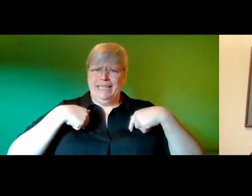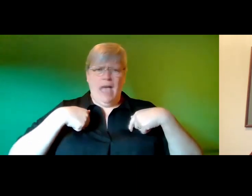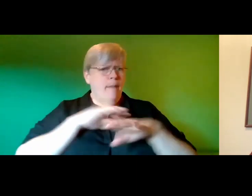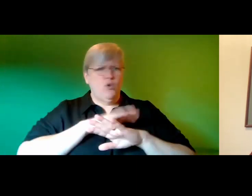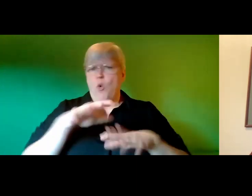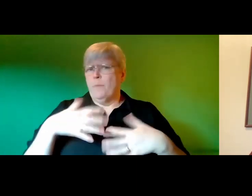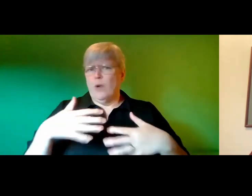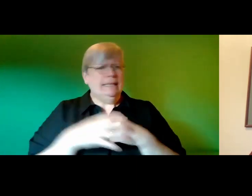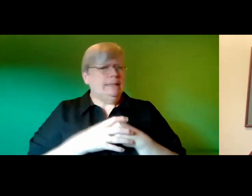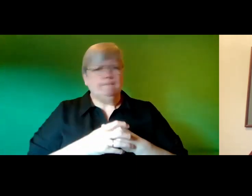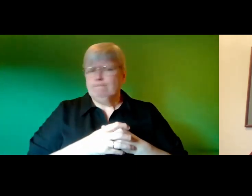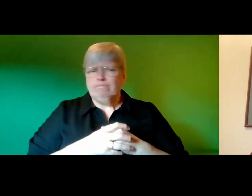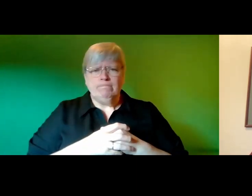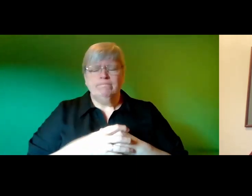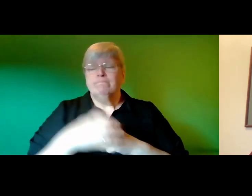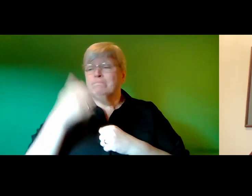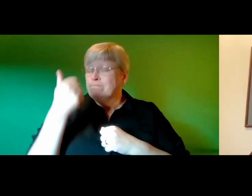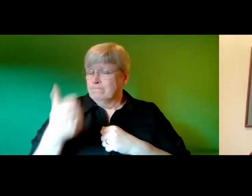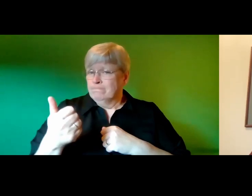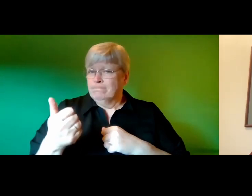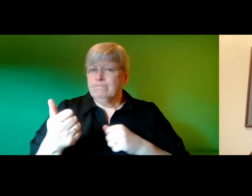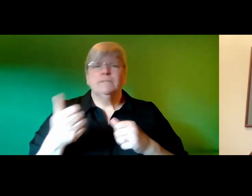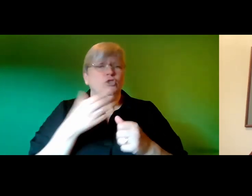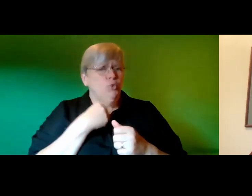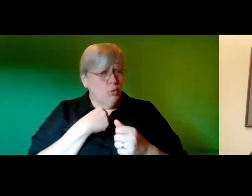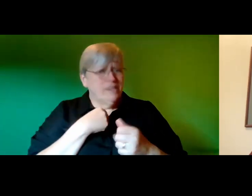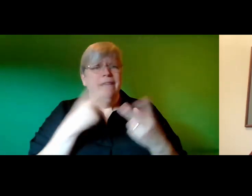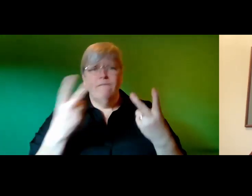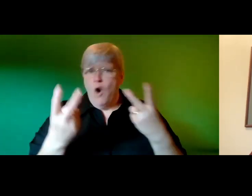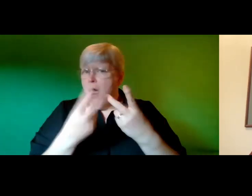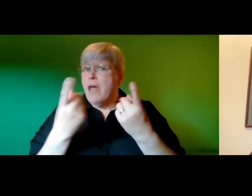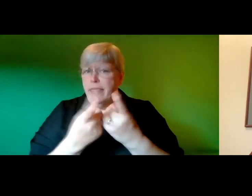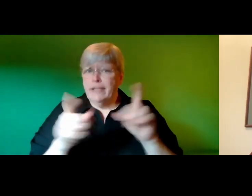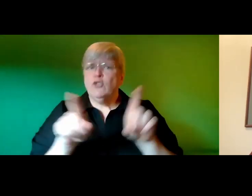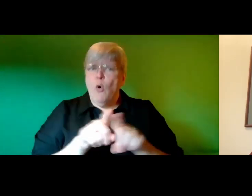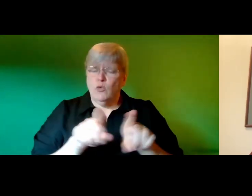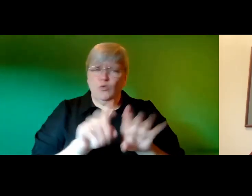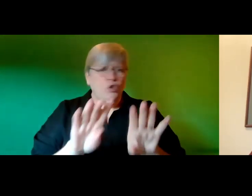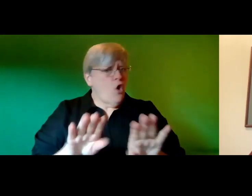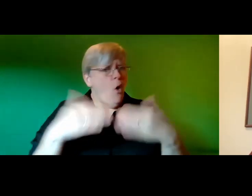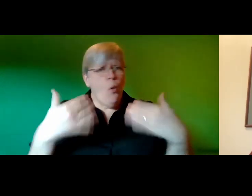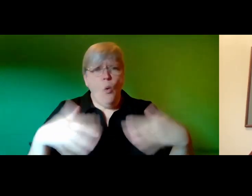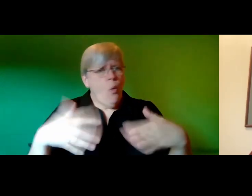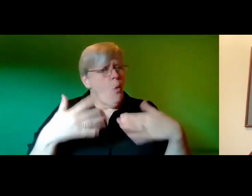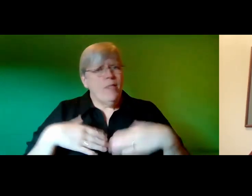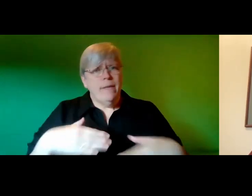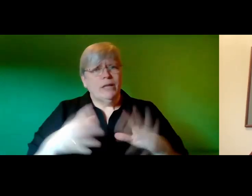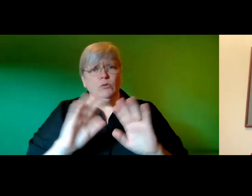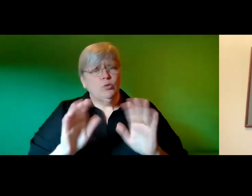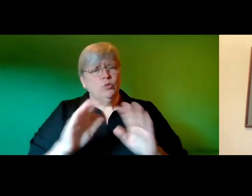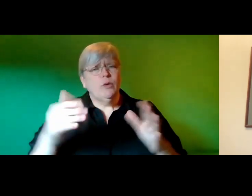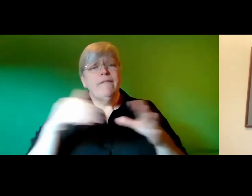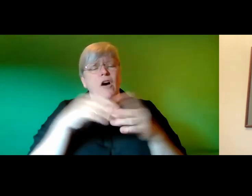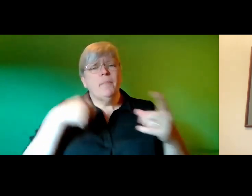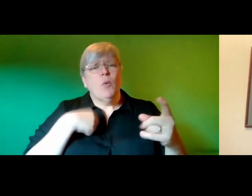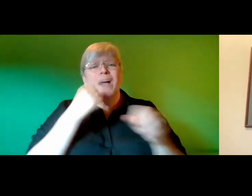that's fine we use them to have a look at a number of things not just pregnancy it will involve me putting some